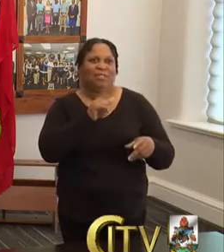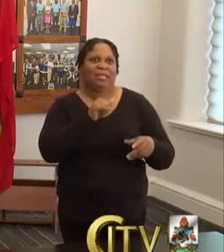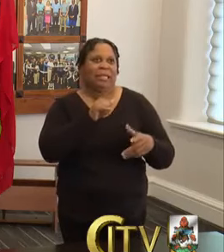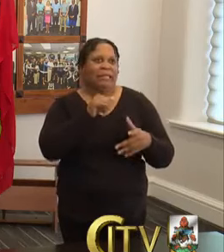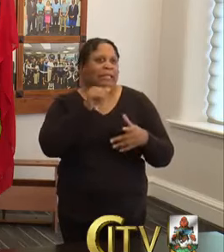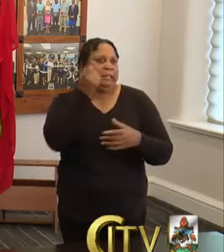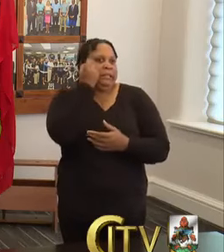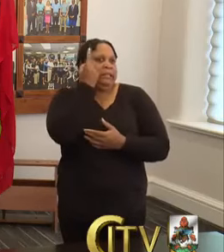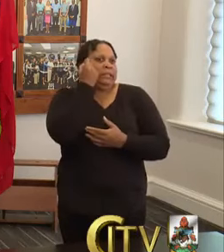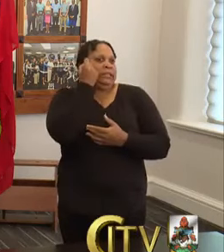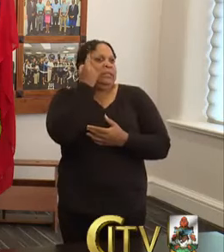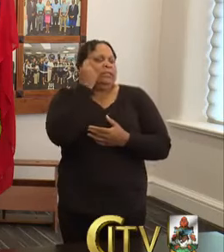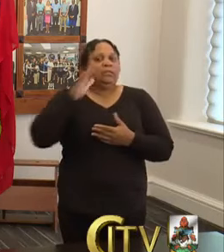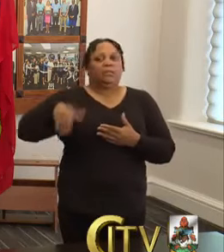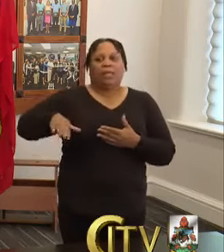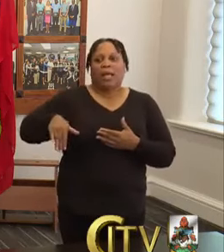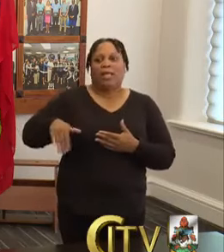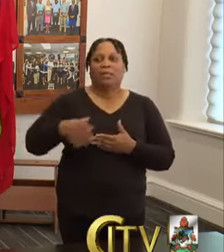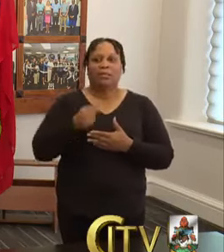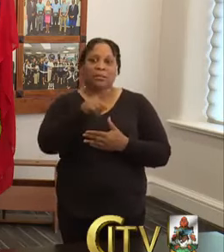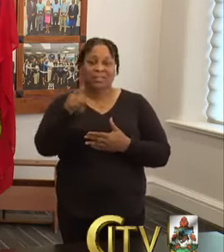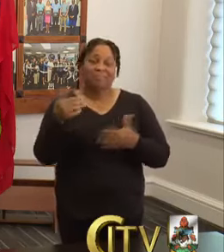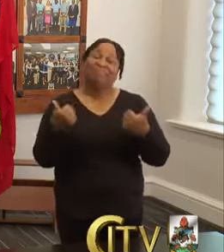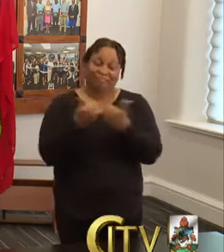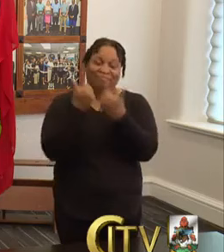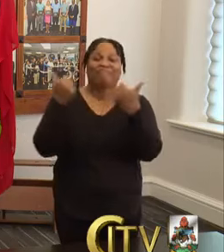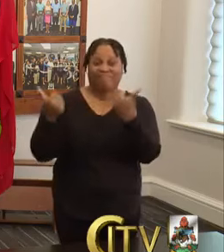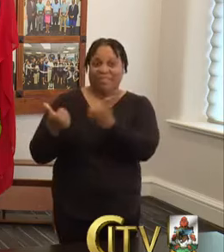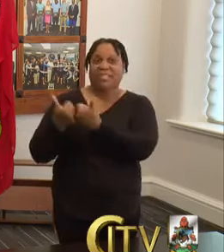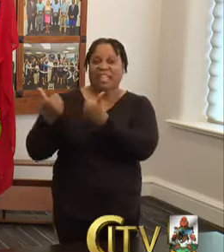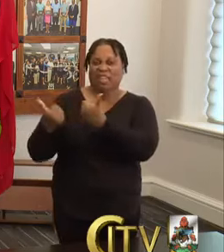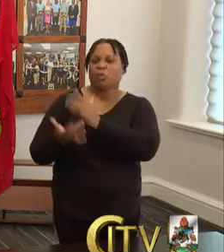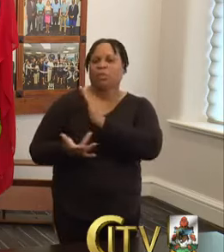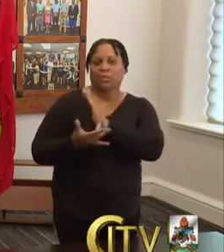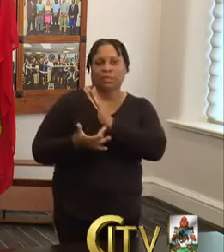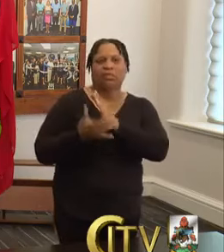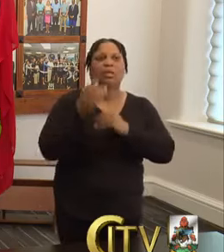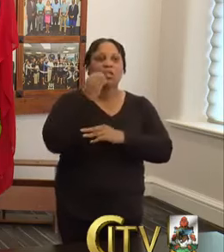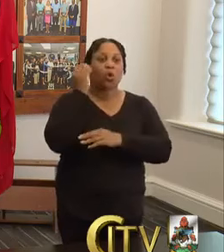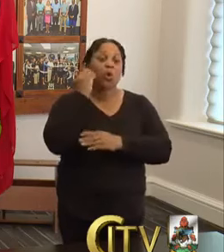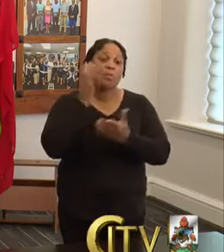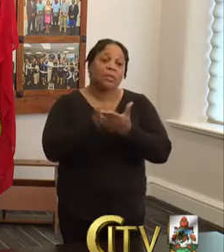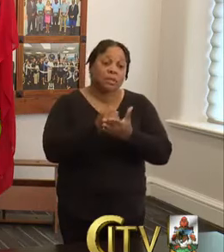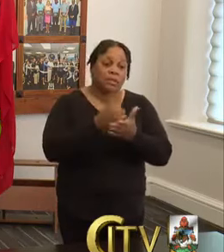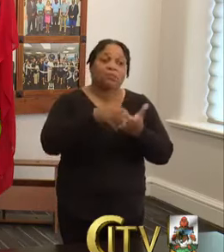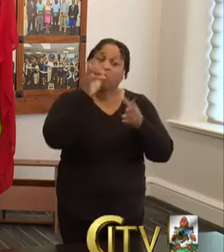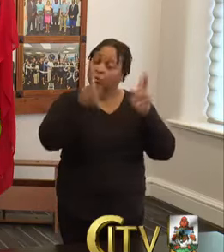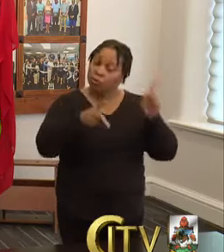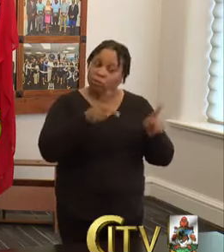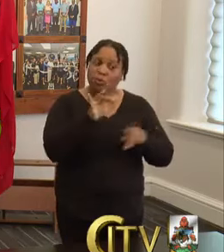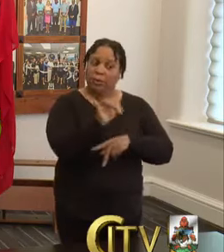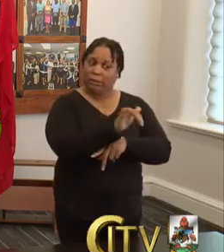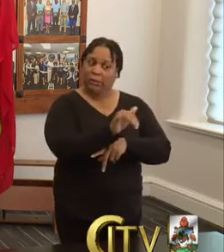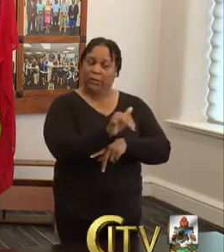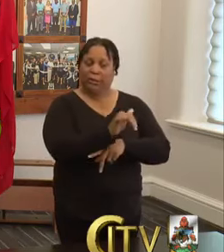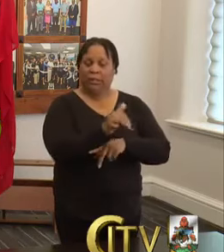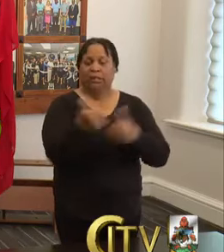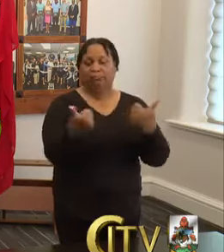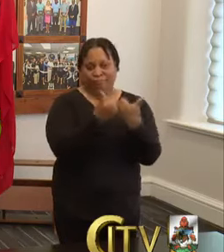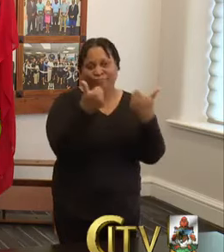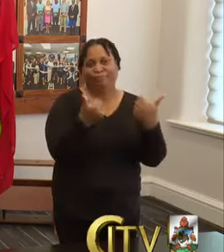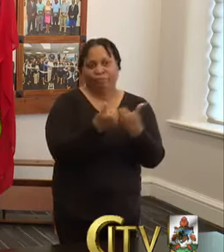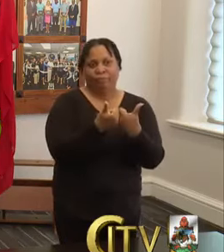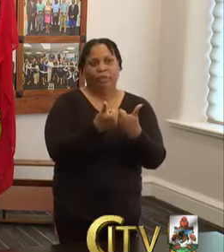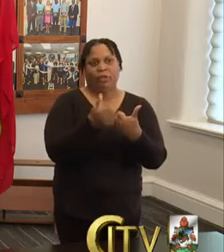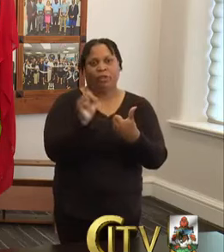with. There are some teachers that have challenges with their technology at home. There are some students that have challenges with their technology at home. As